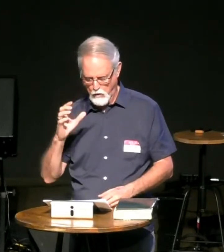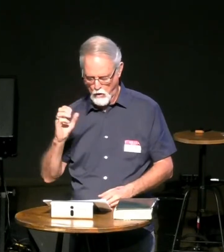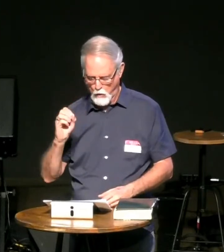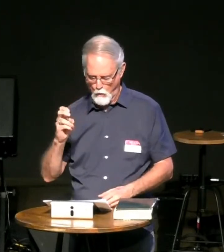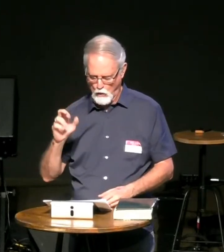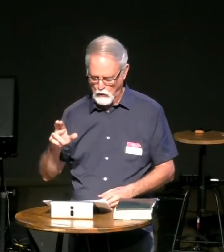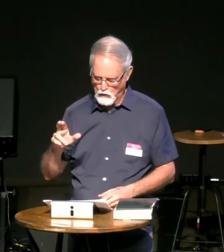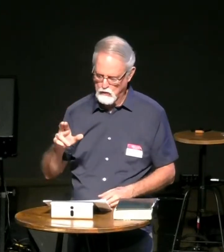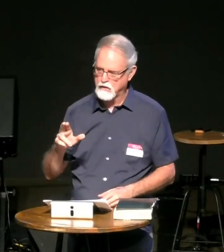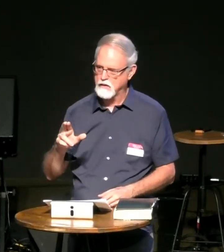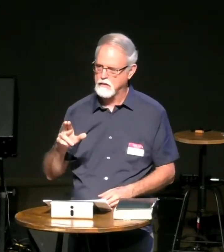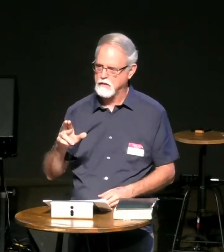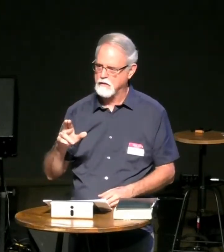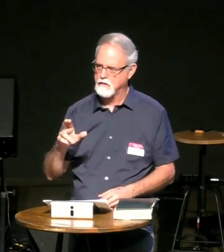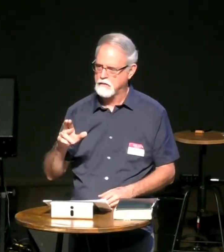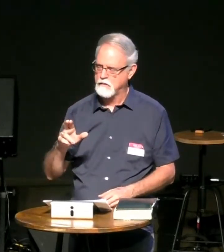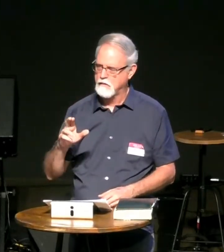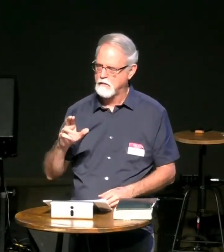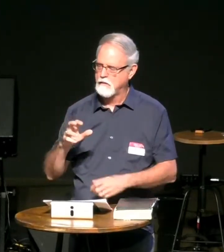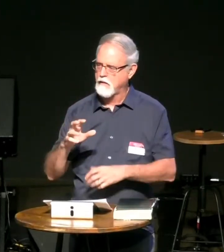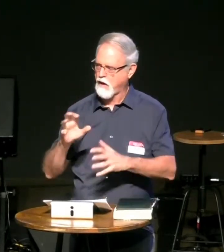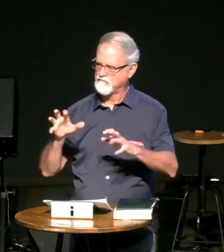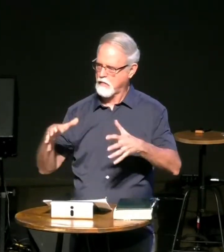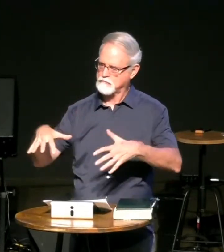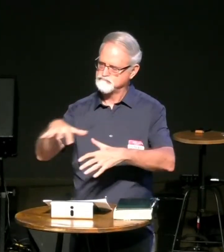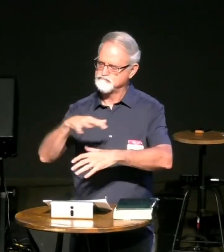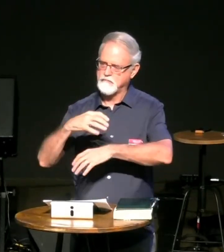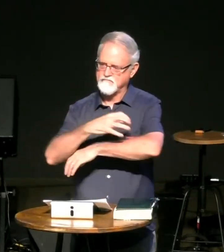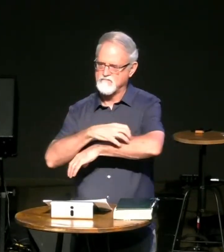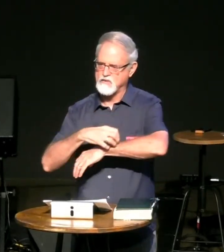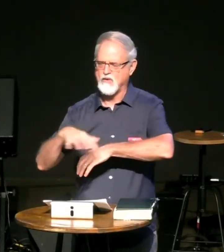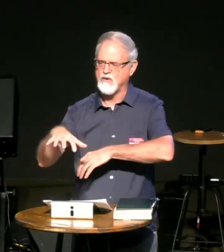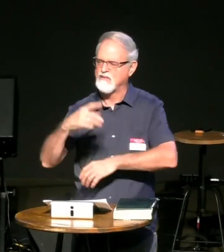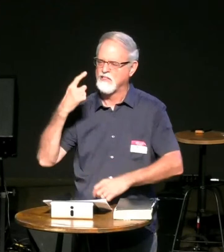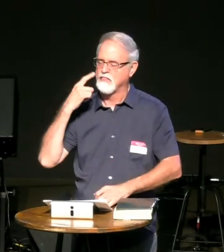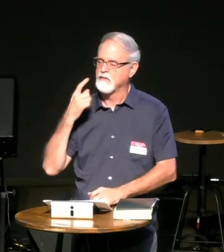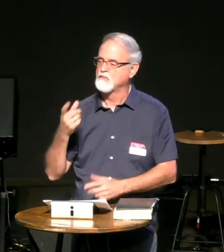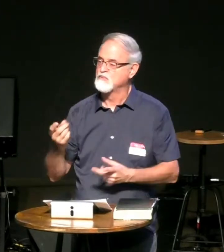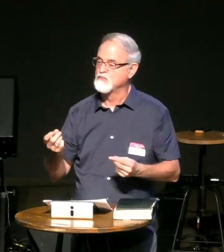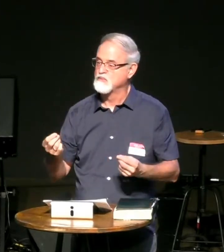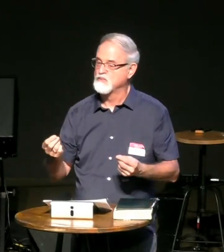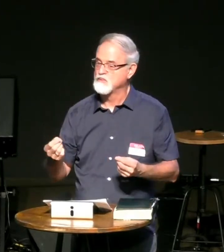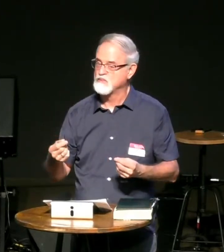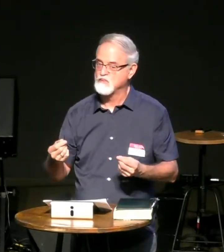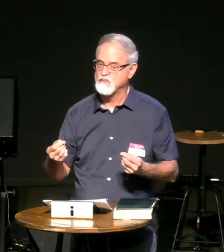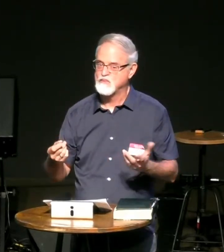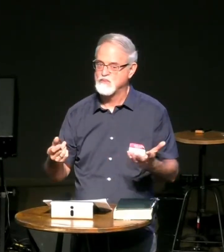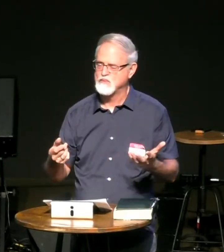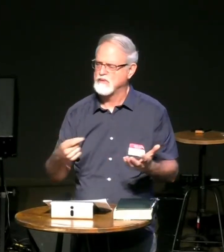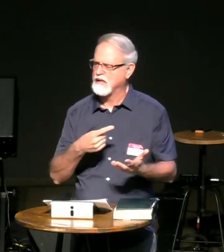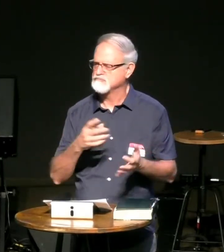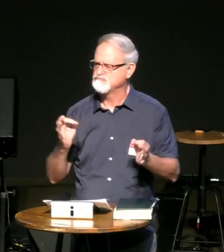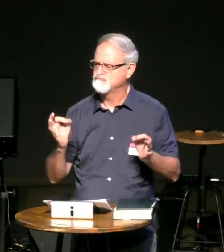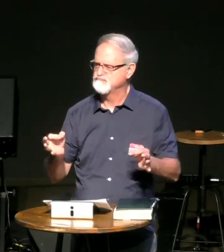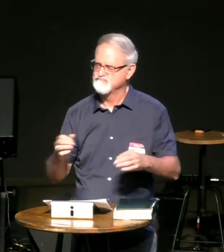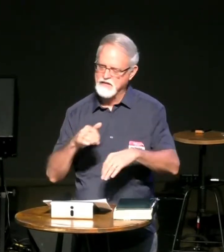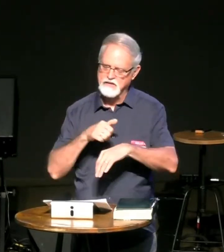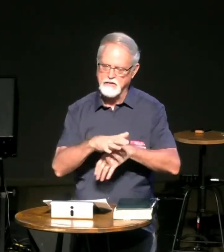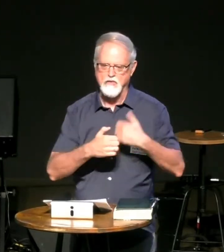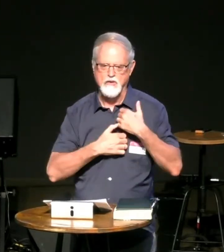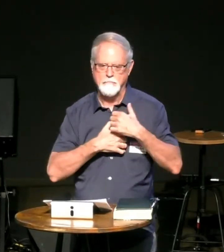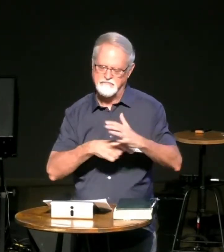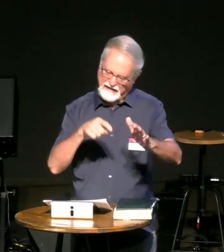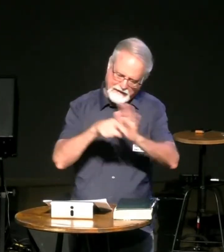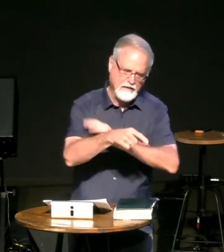and jesus talks about you know what do you imagine you know when you think of that vineyard what do you imagine